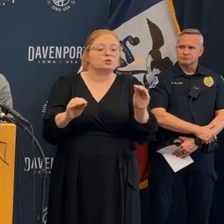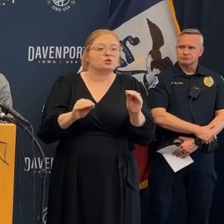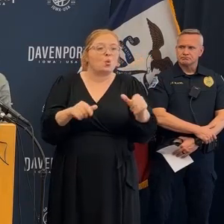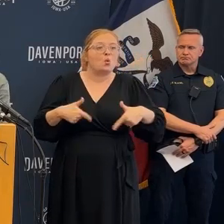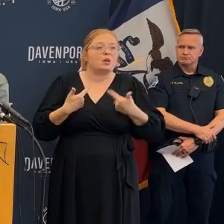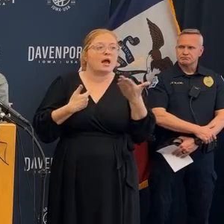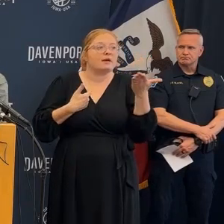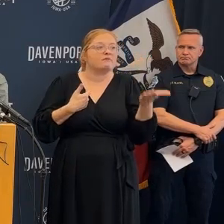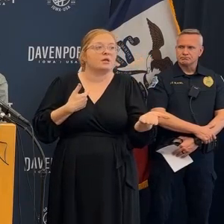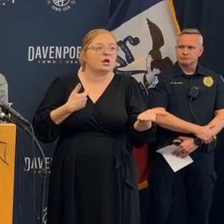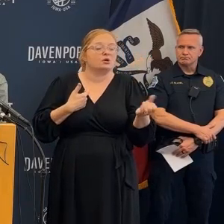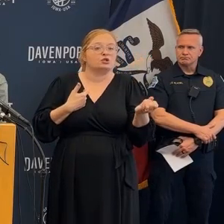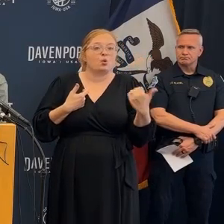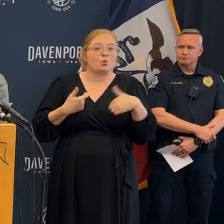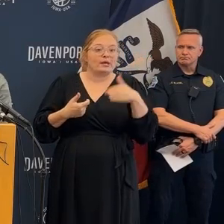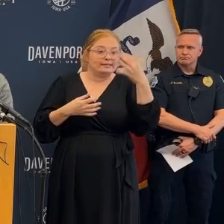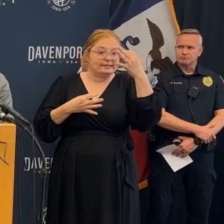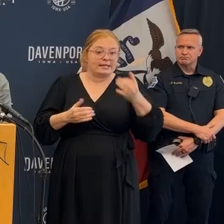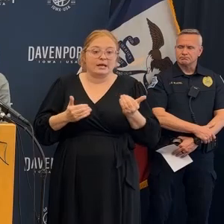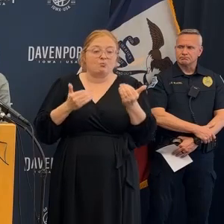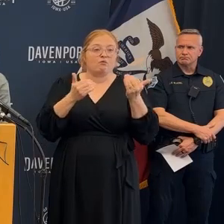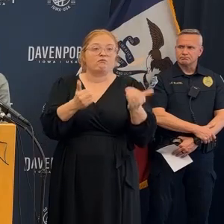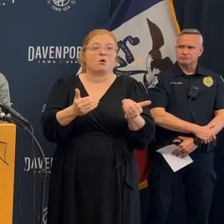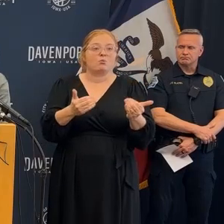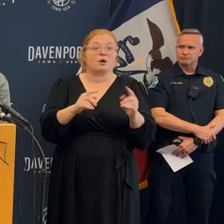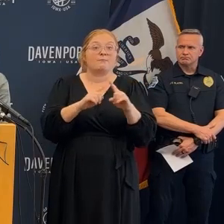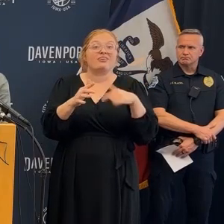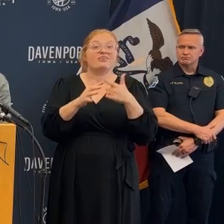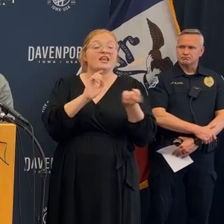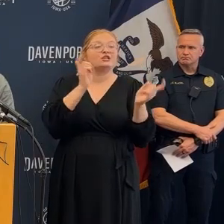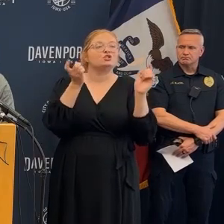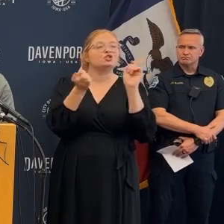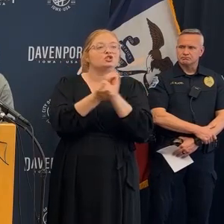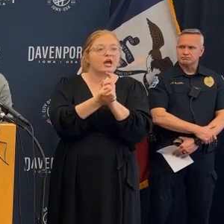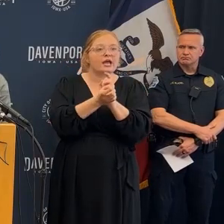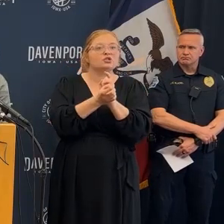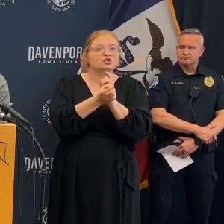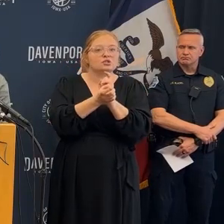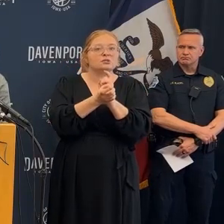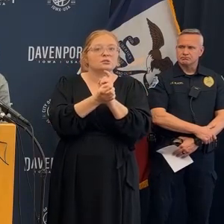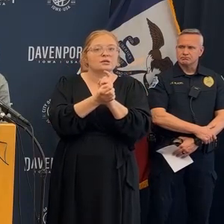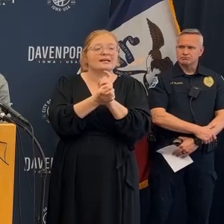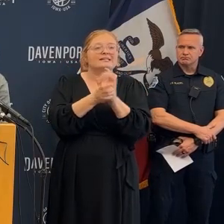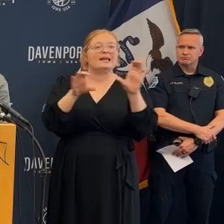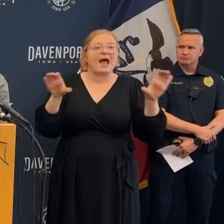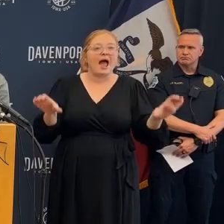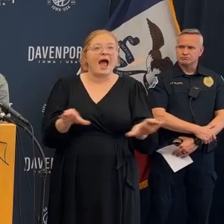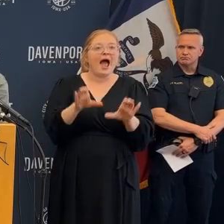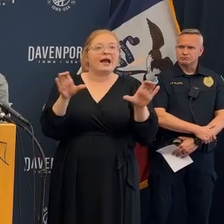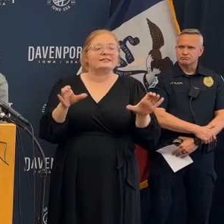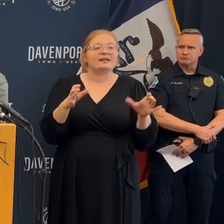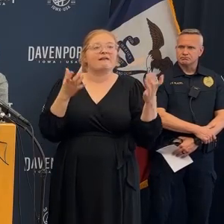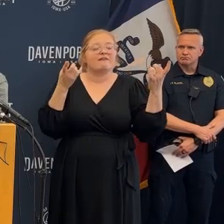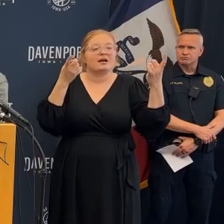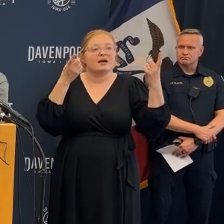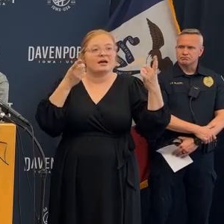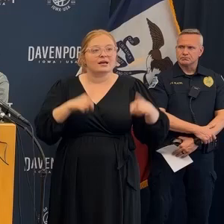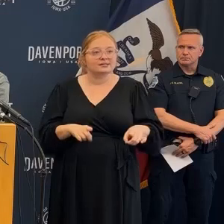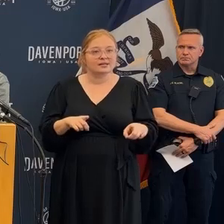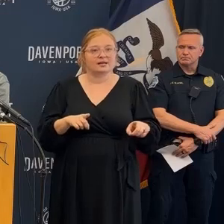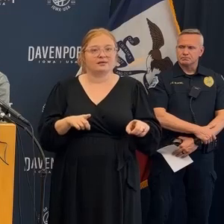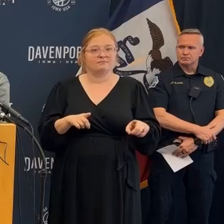there are people still in absolutely there's new information that comes up we had no indications from any of the